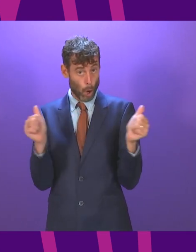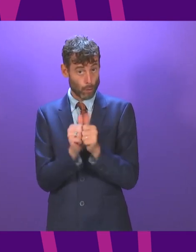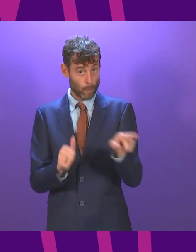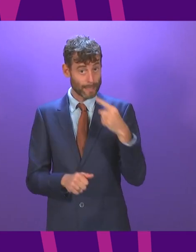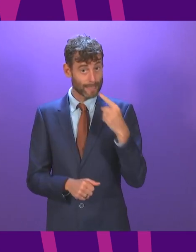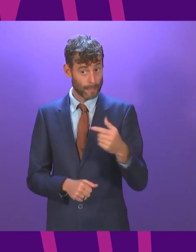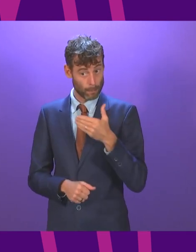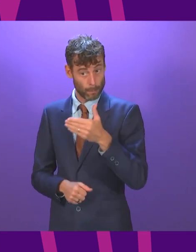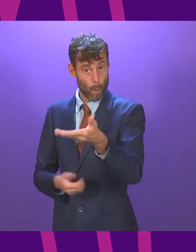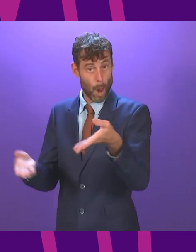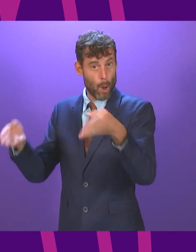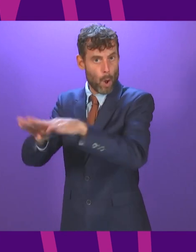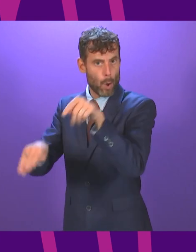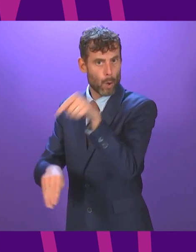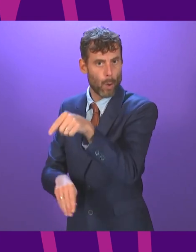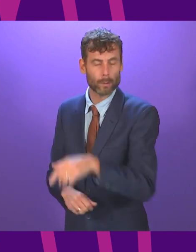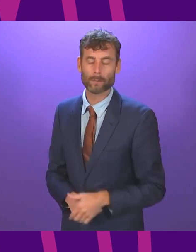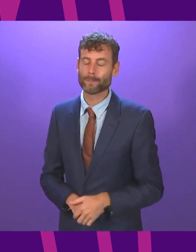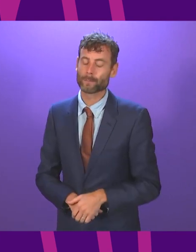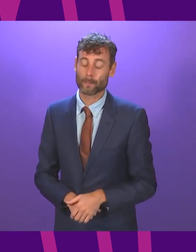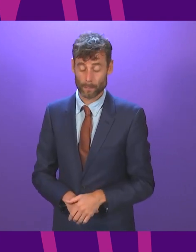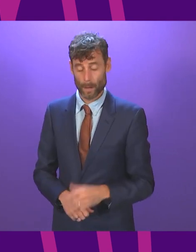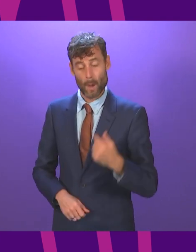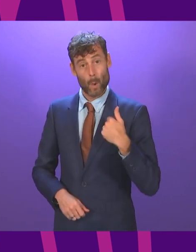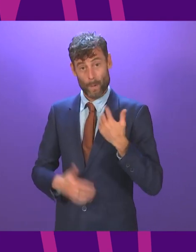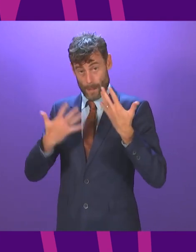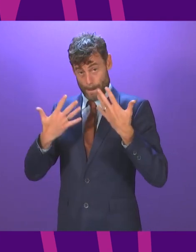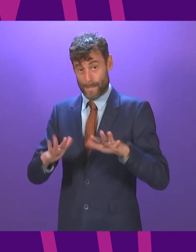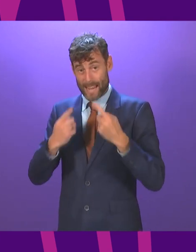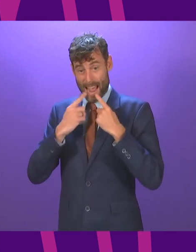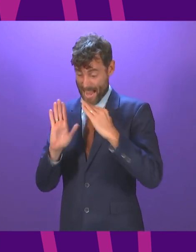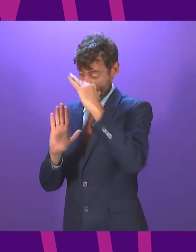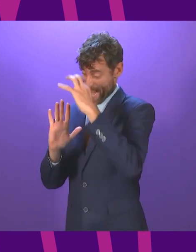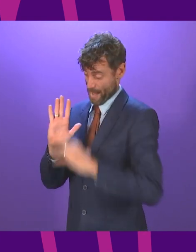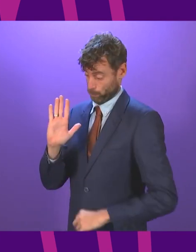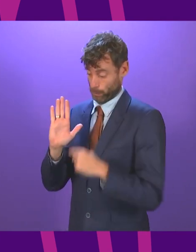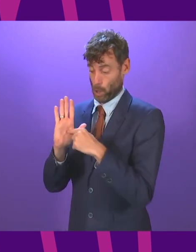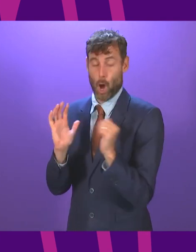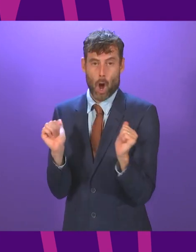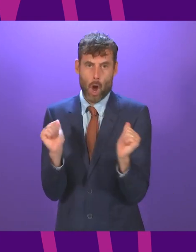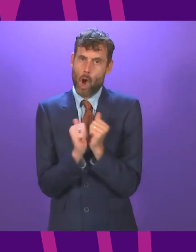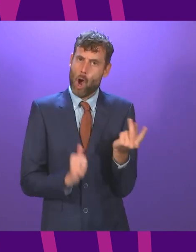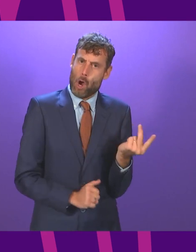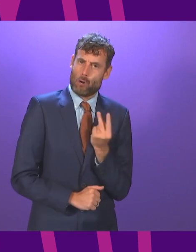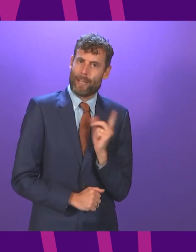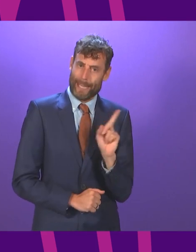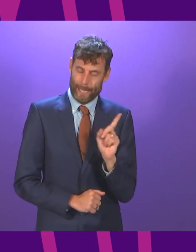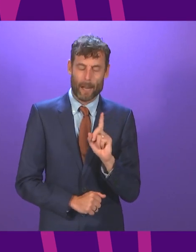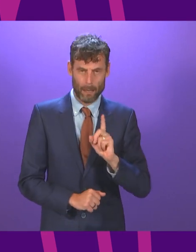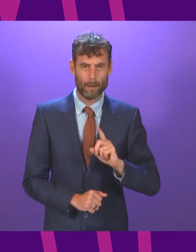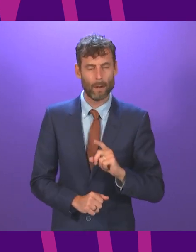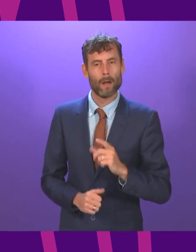The agreement sets out exactly what we agree on and as far as my view is concerned around new